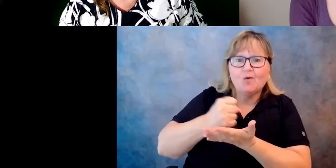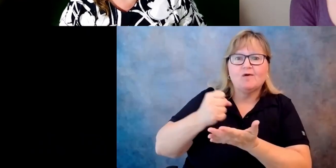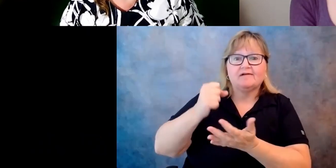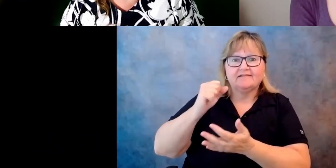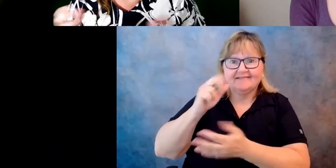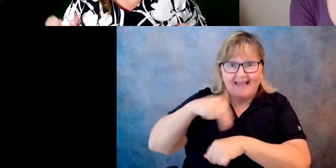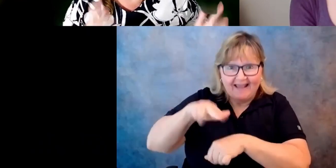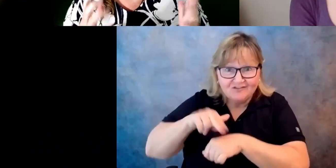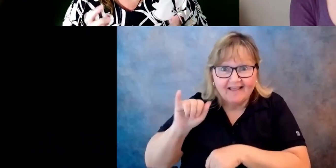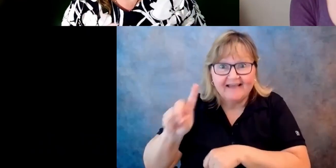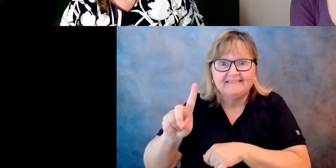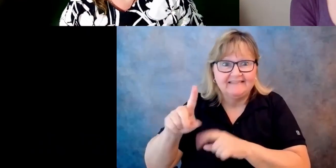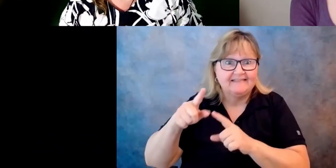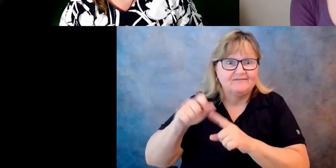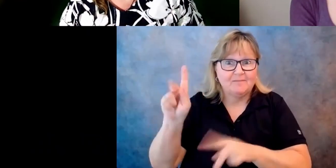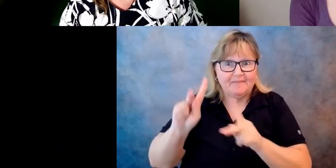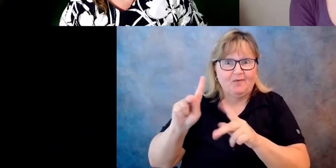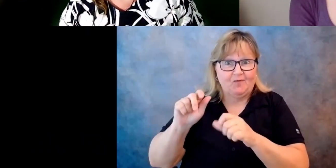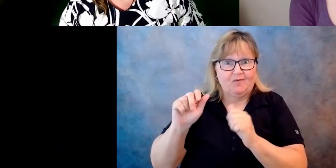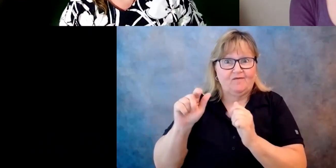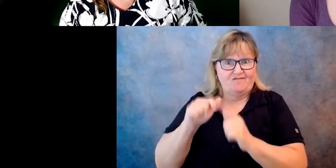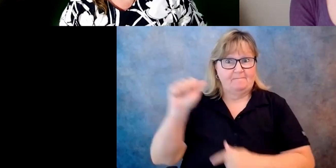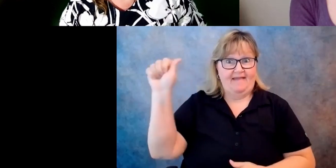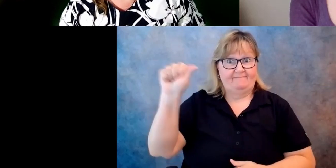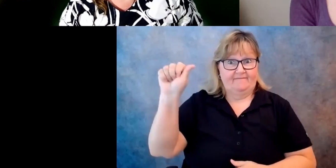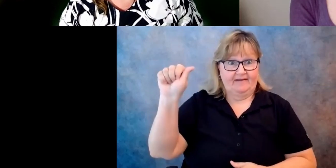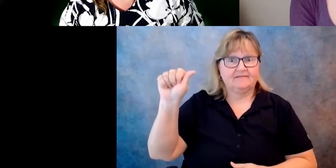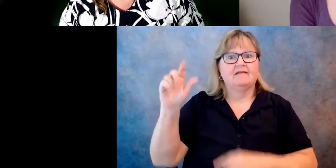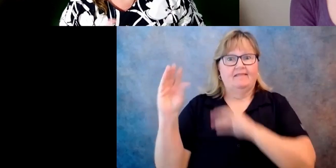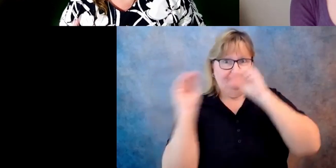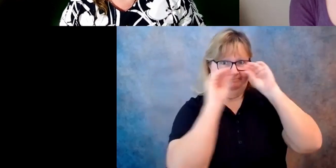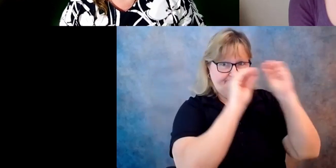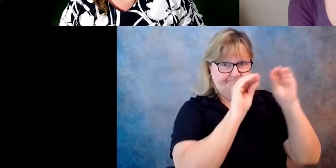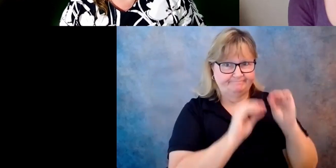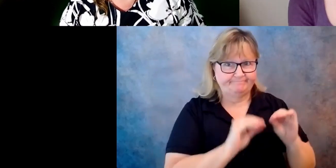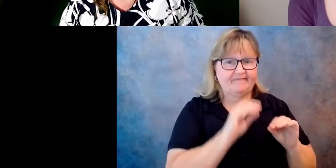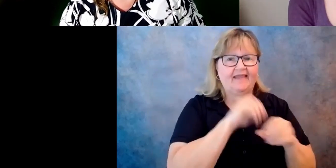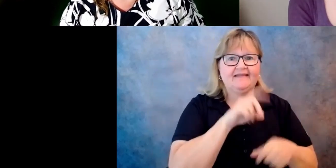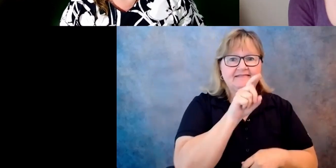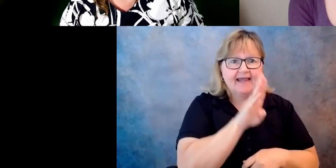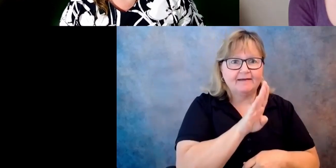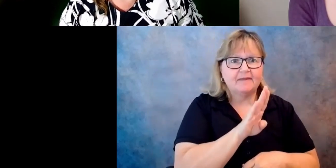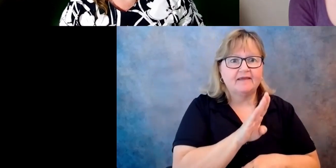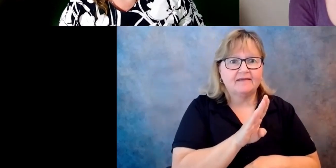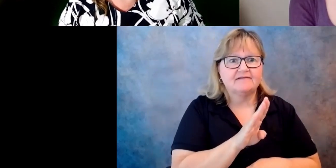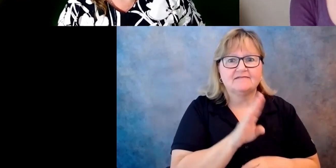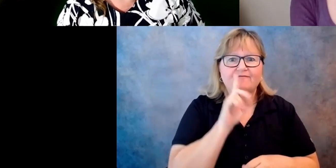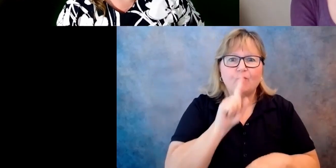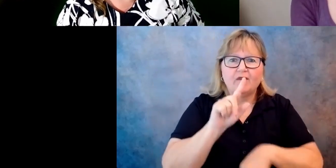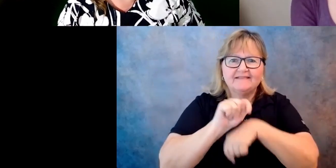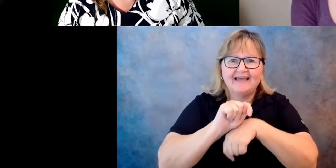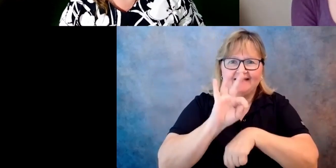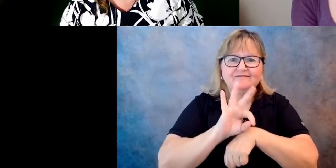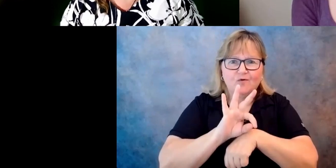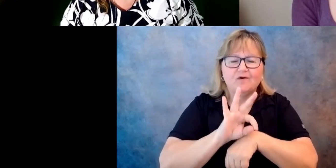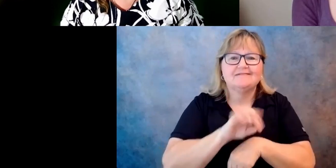information. And all of that went into this, um, database that's given to this task force who makes the decisions on